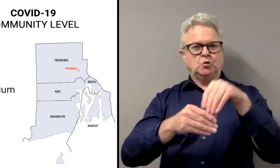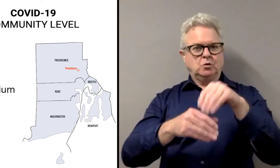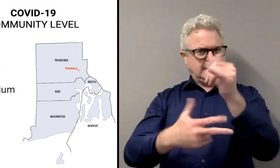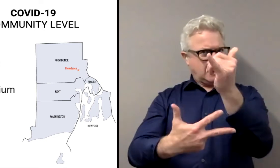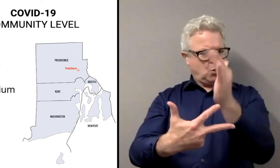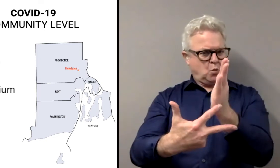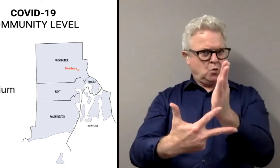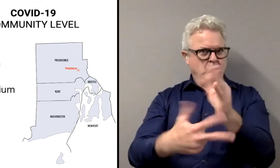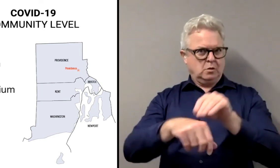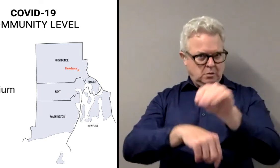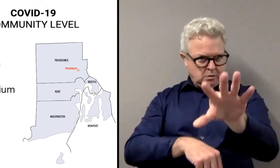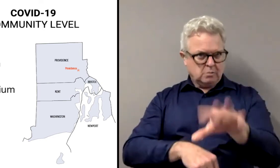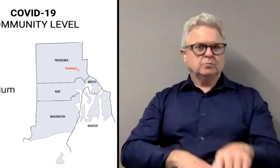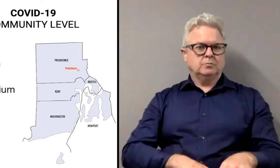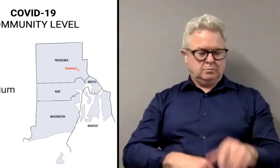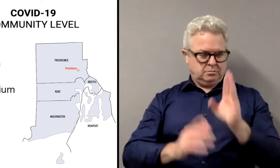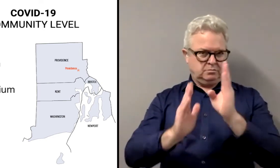advisory that, you know, you use a mask.